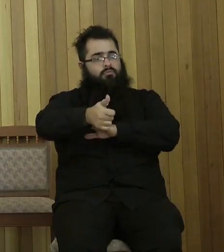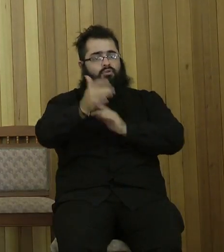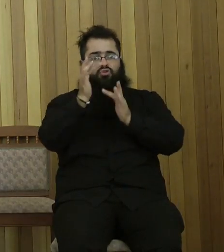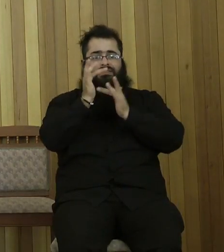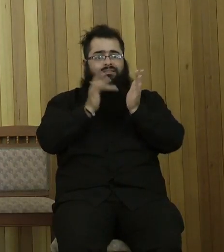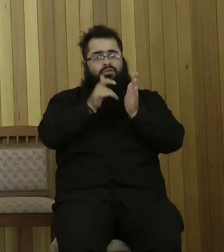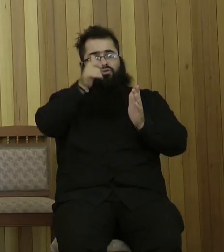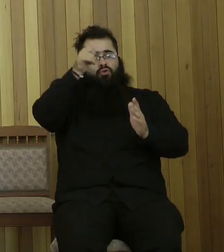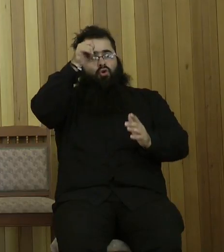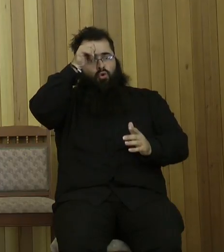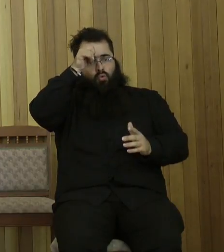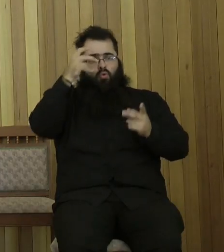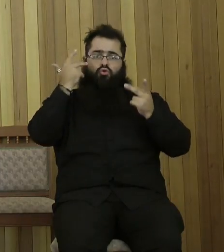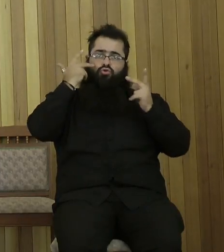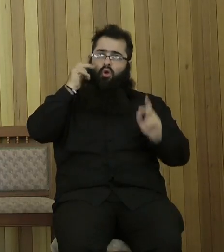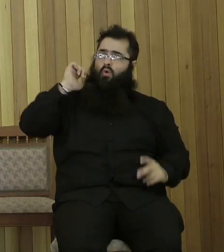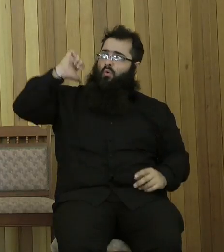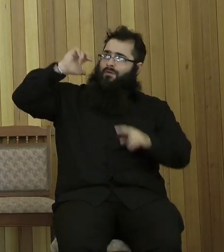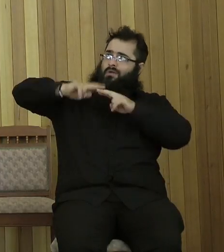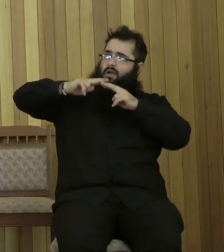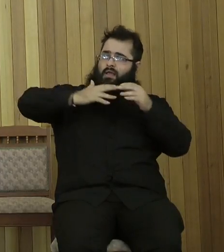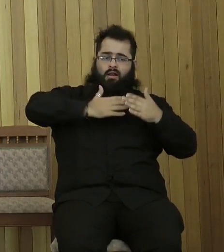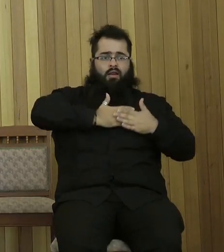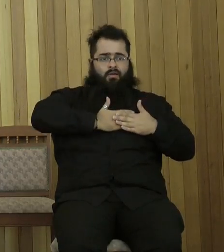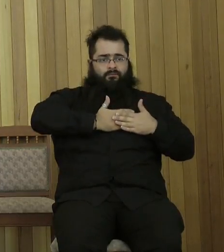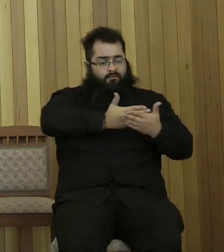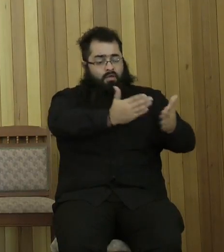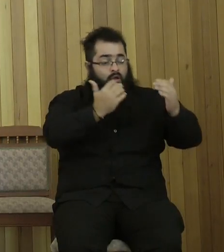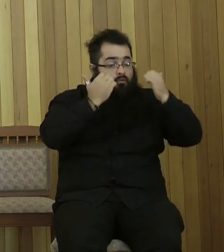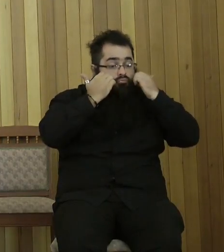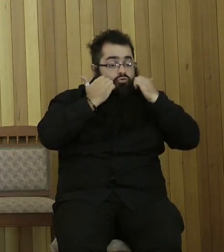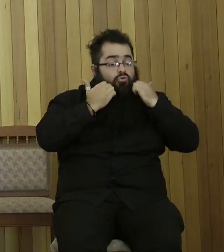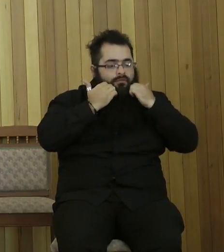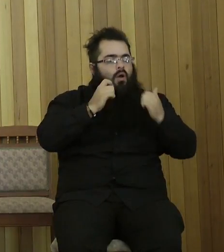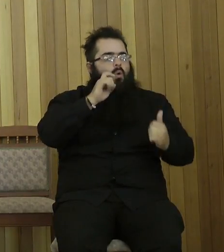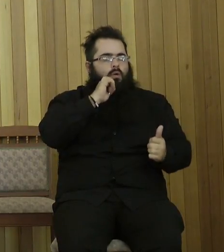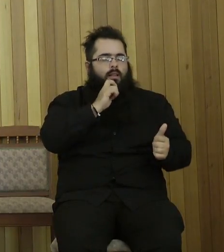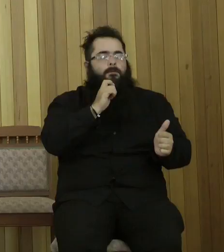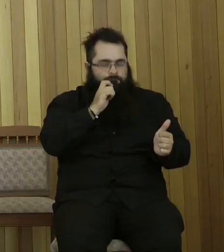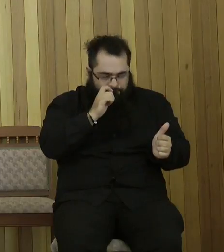was the key of bringing people to repentance. And finally, finally,